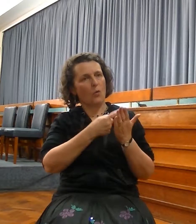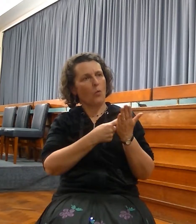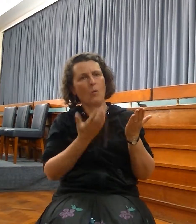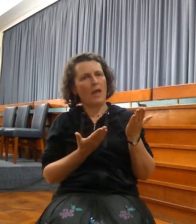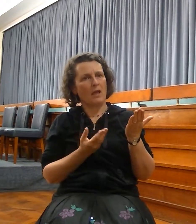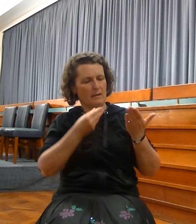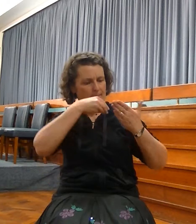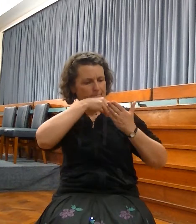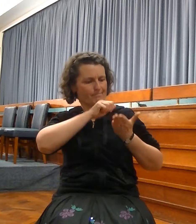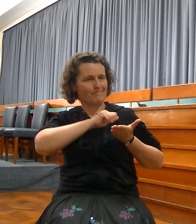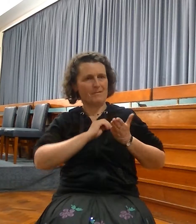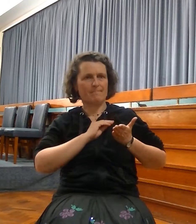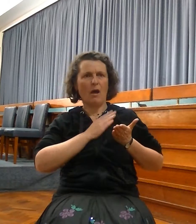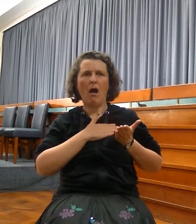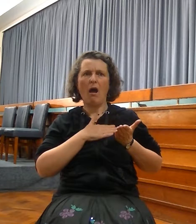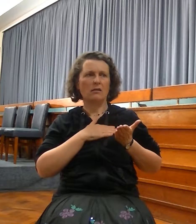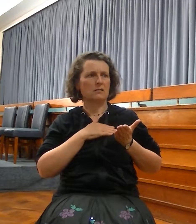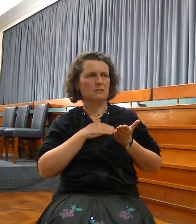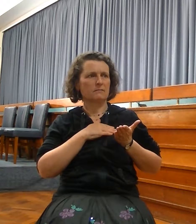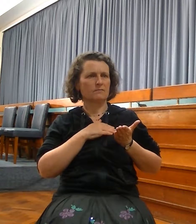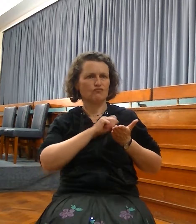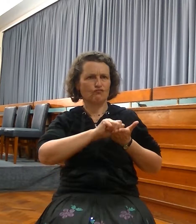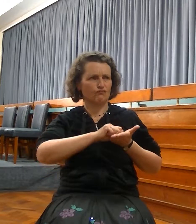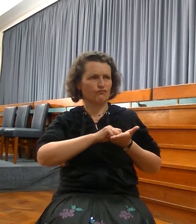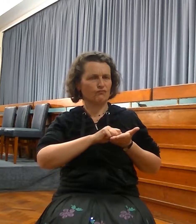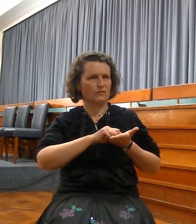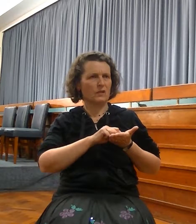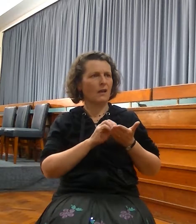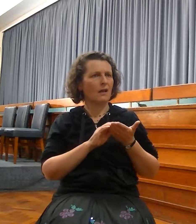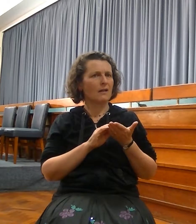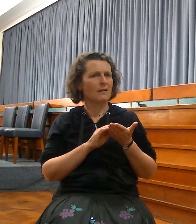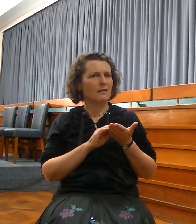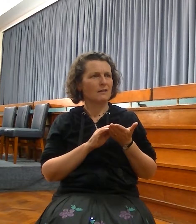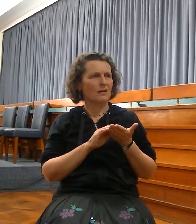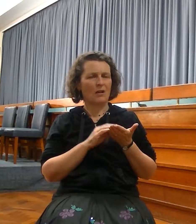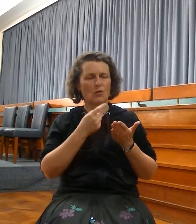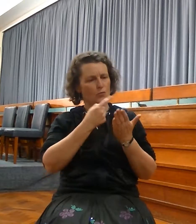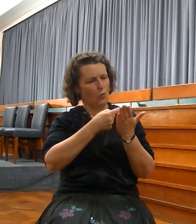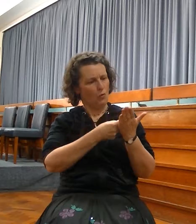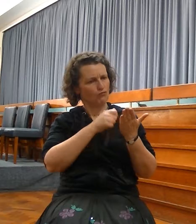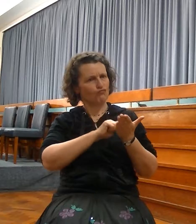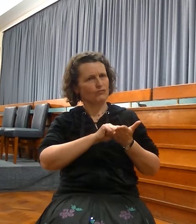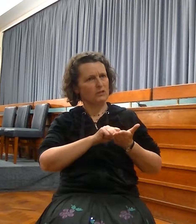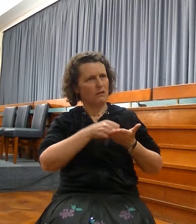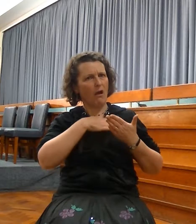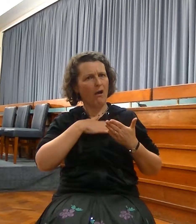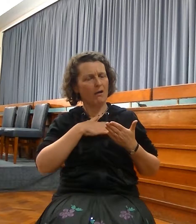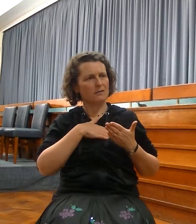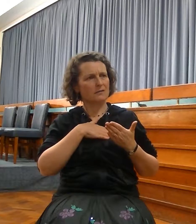This is religion of the heart. And write it in their hearts. And will be their God and they shall be my